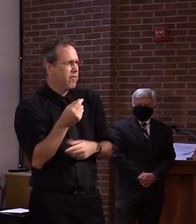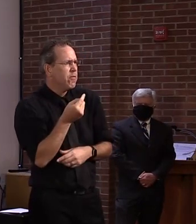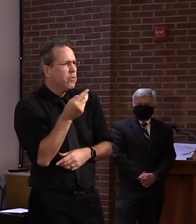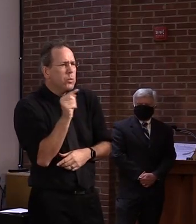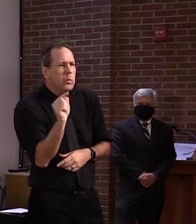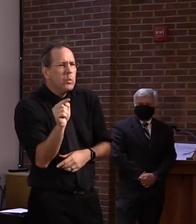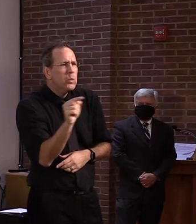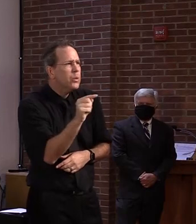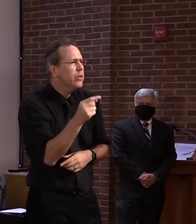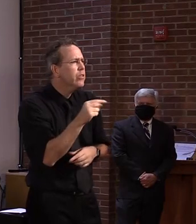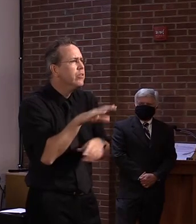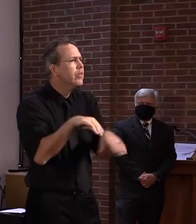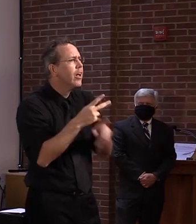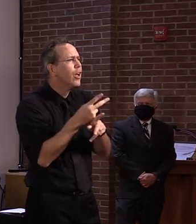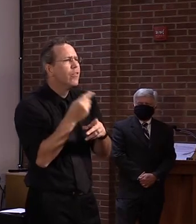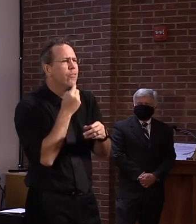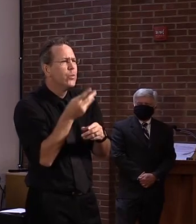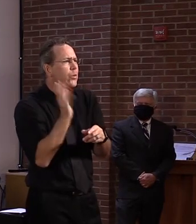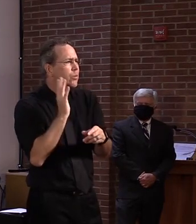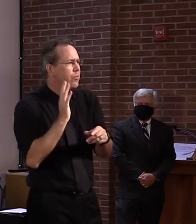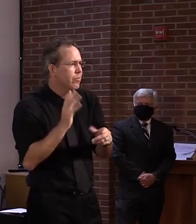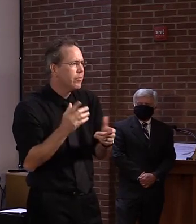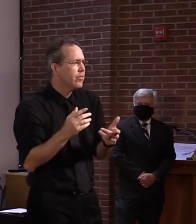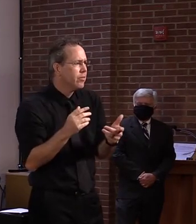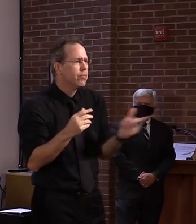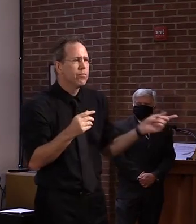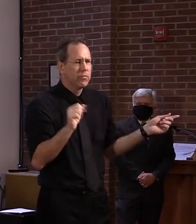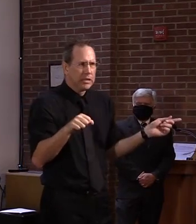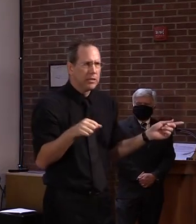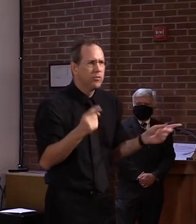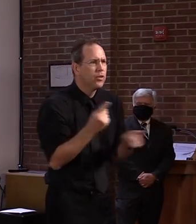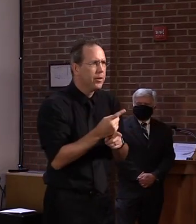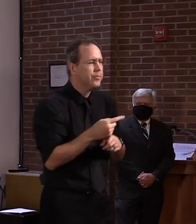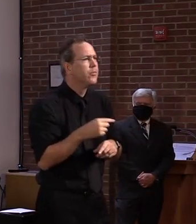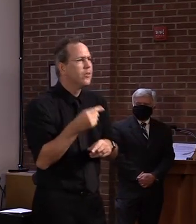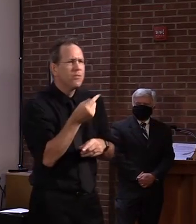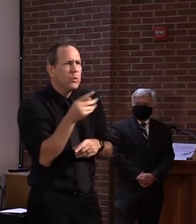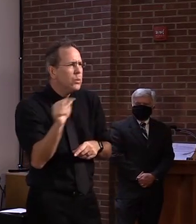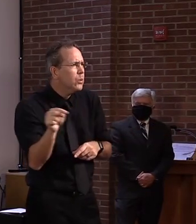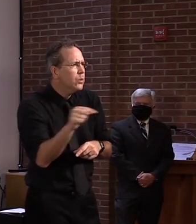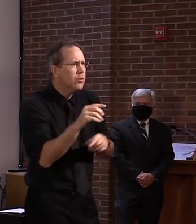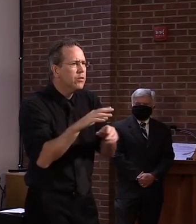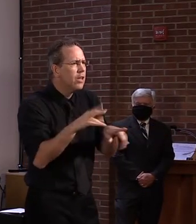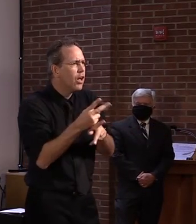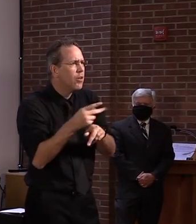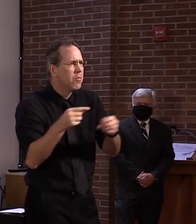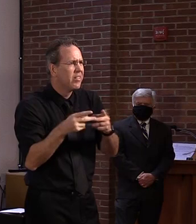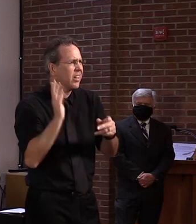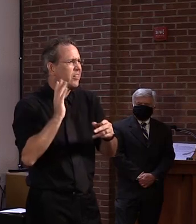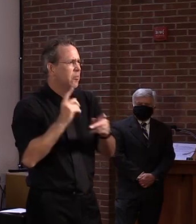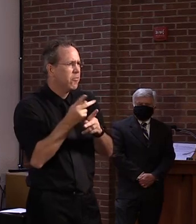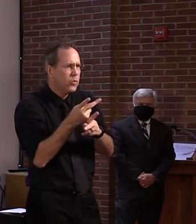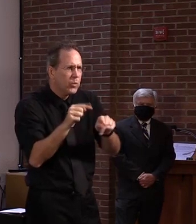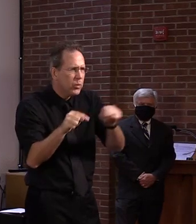an accurate assessment of the numbers that actually had any cases reported.